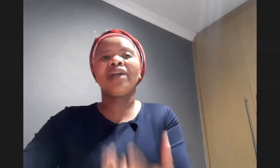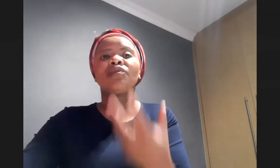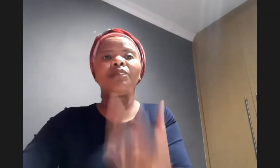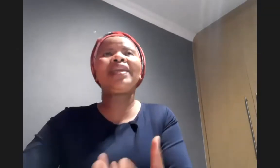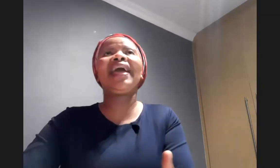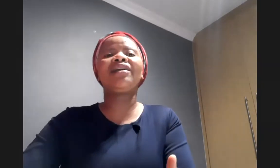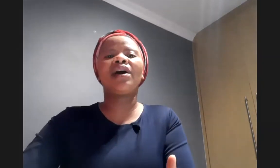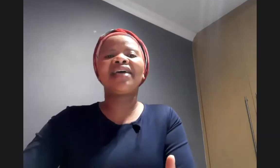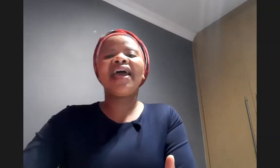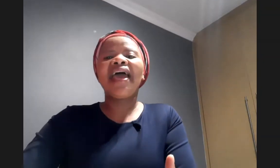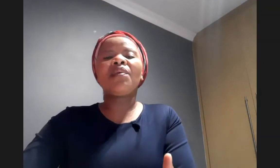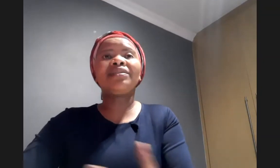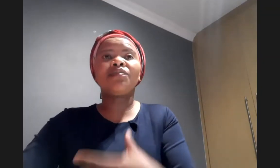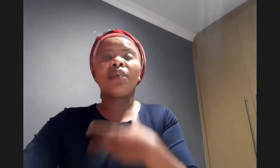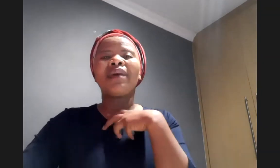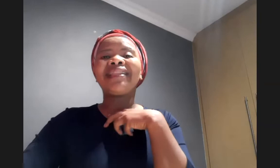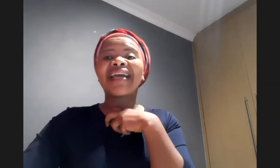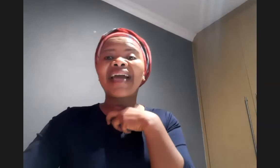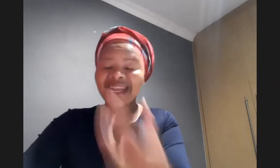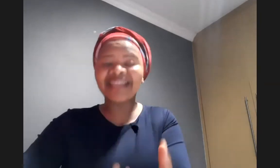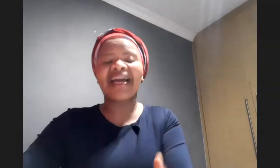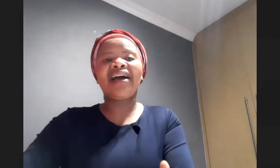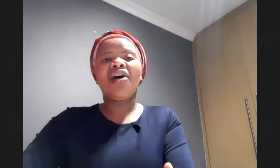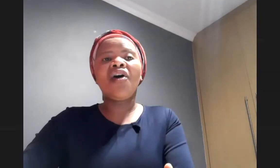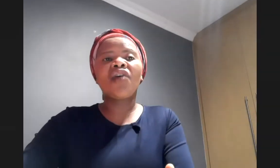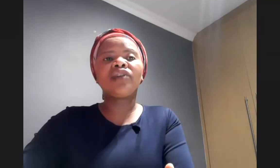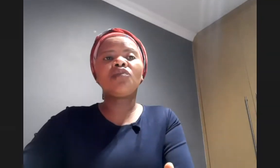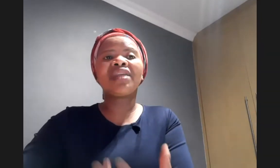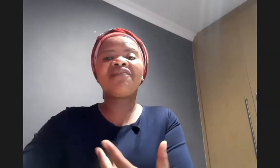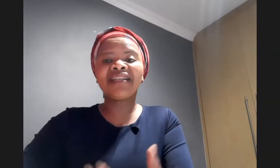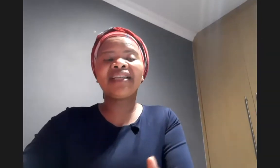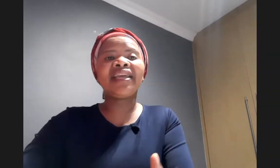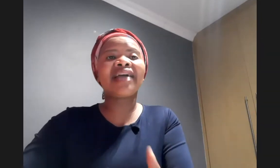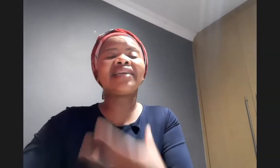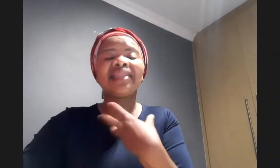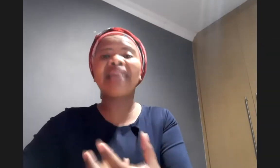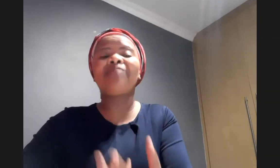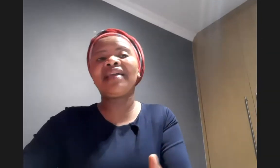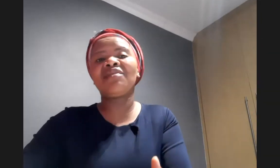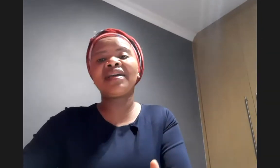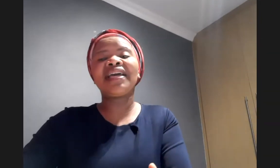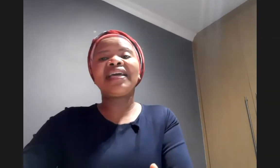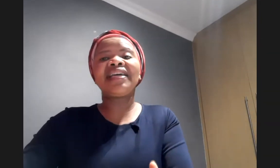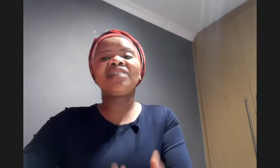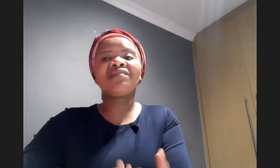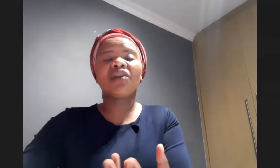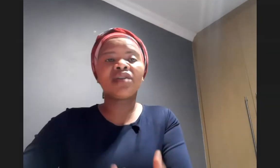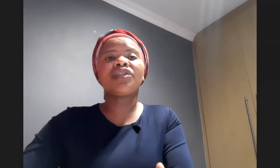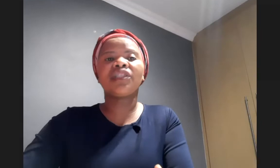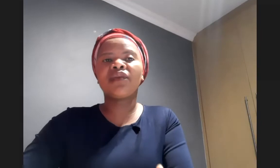to be like god and we want to we want the character of god to be reflected in us and that by the way is one of the conditions for